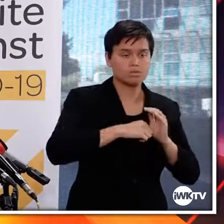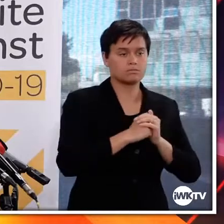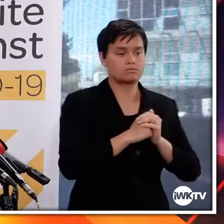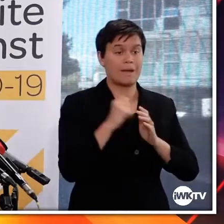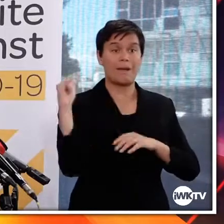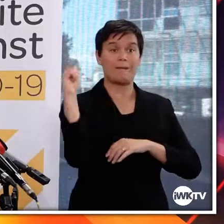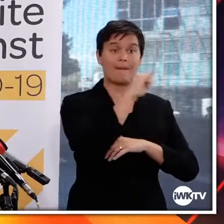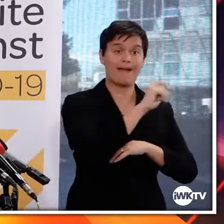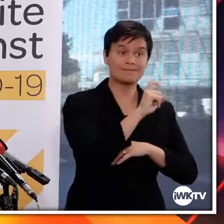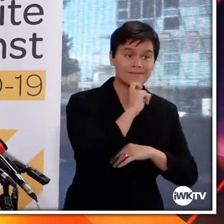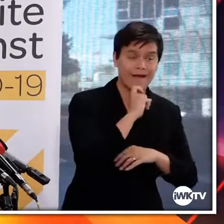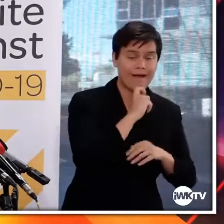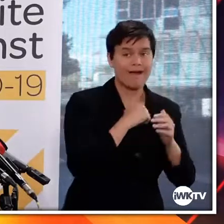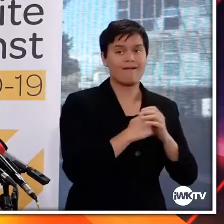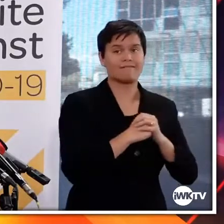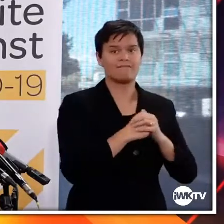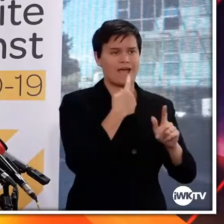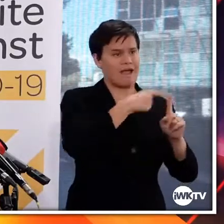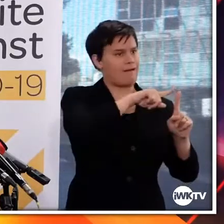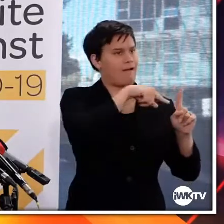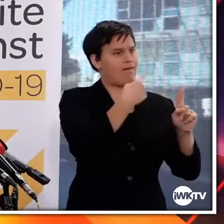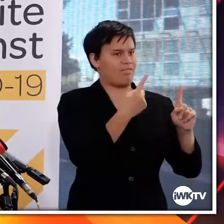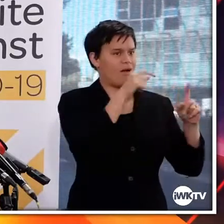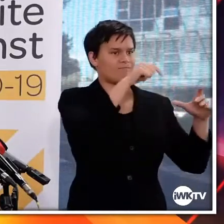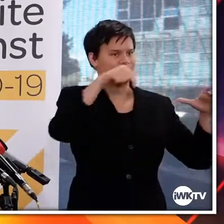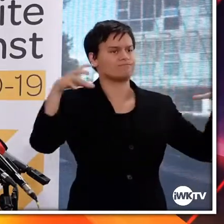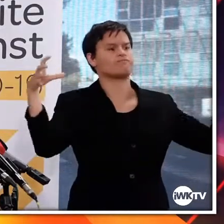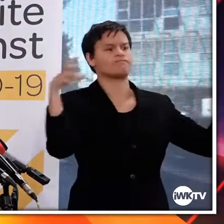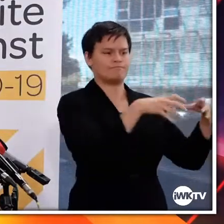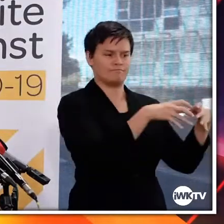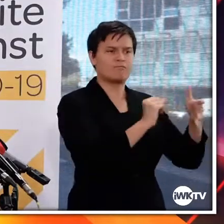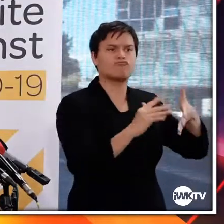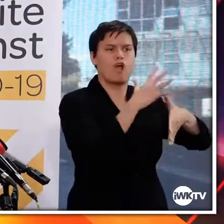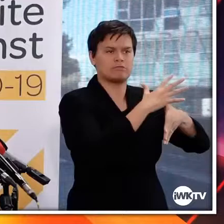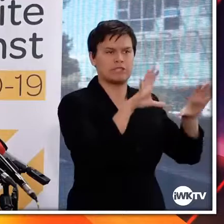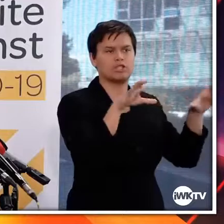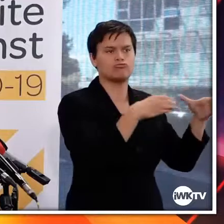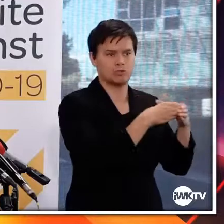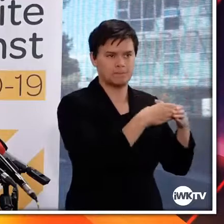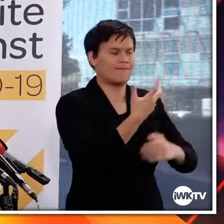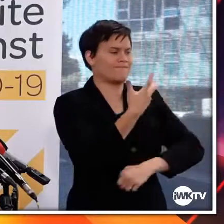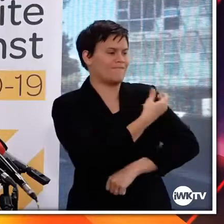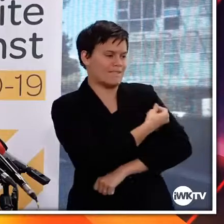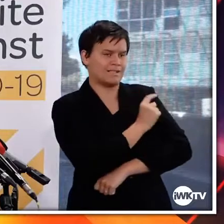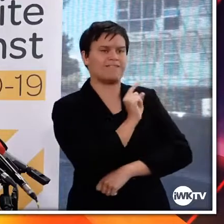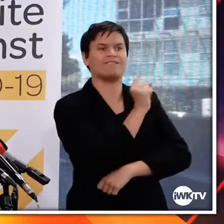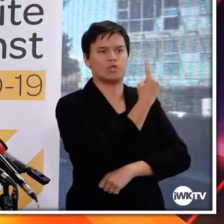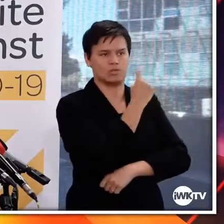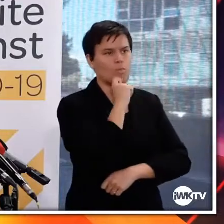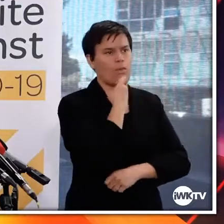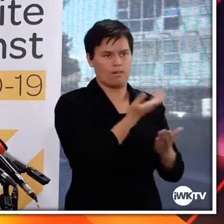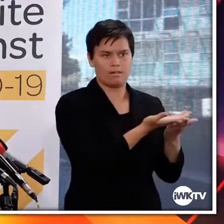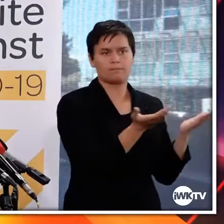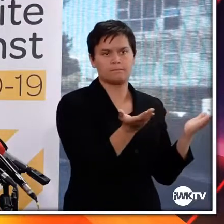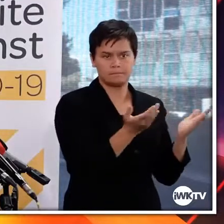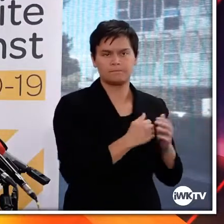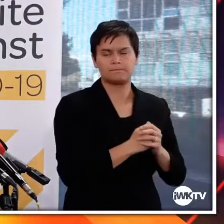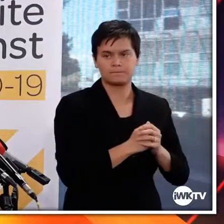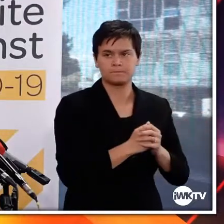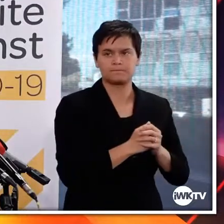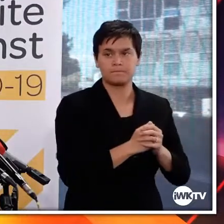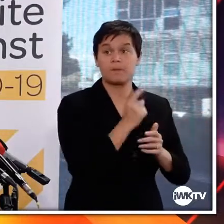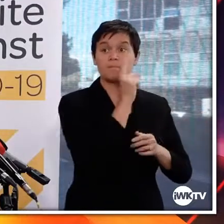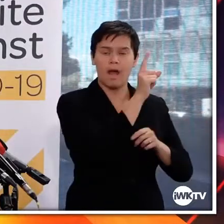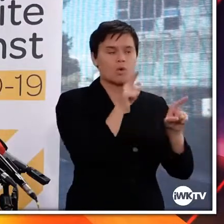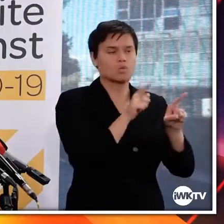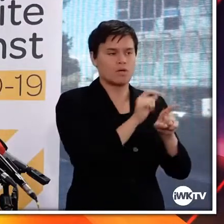including aircrew, and others, as you would imagine. It does also include workers at